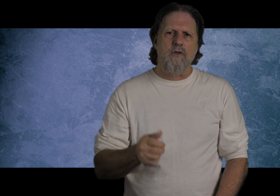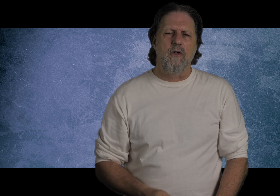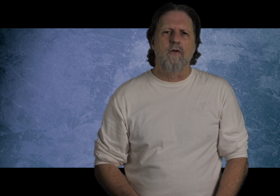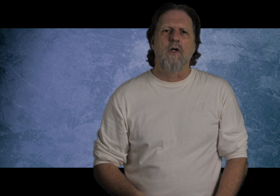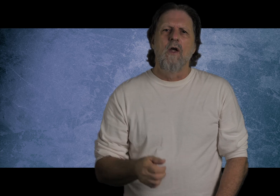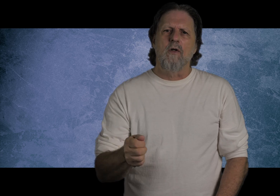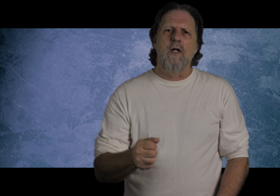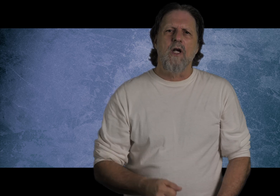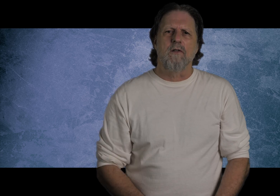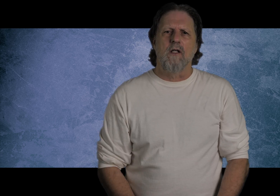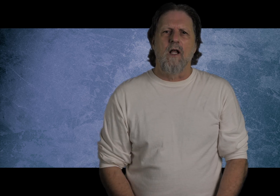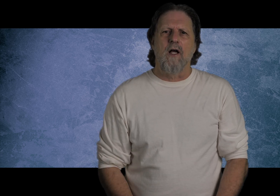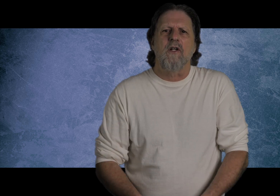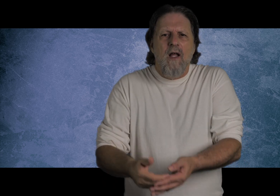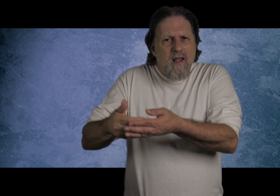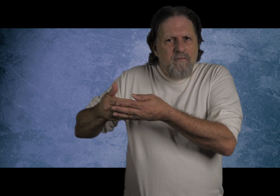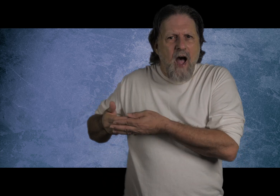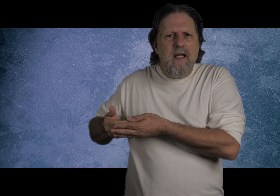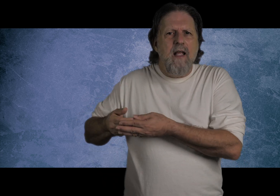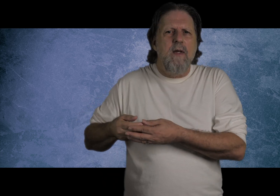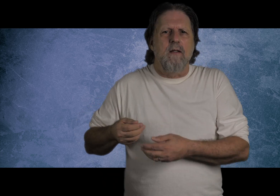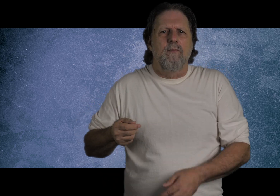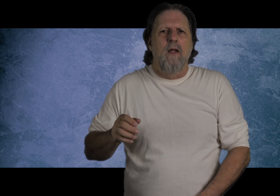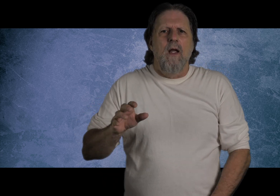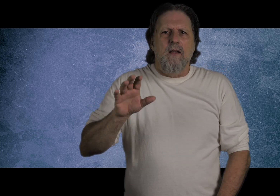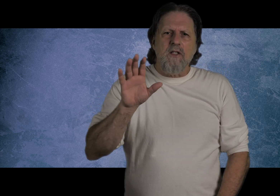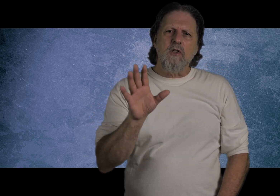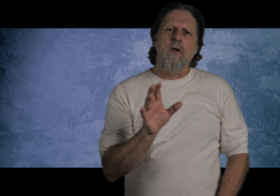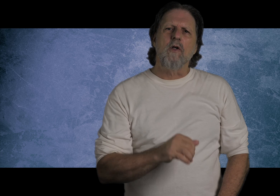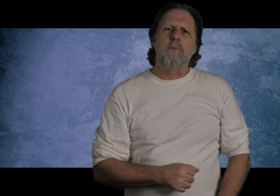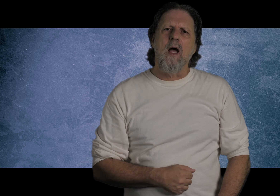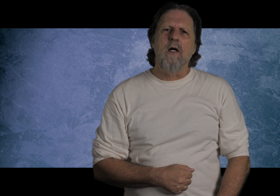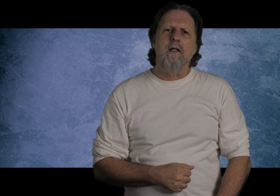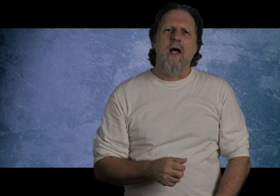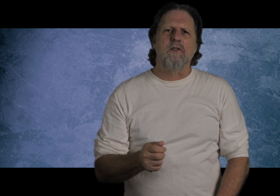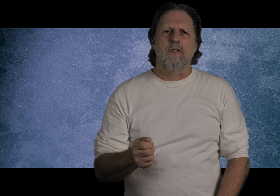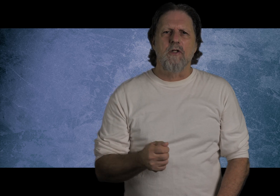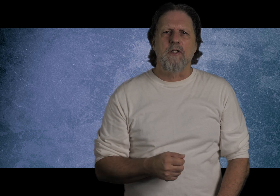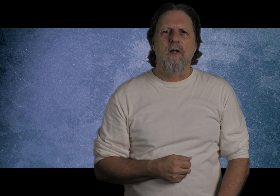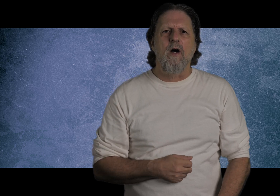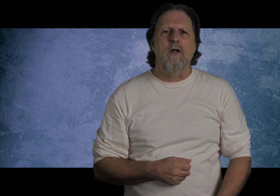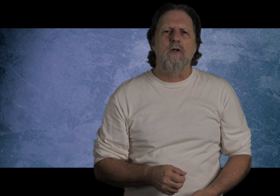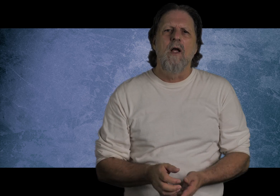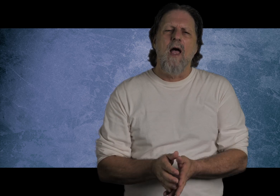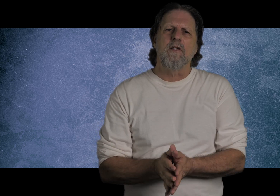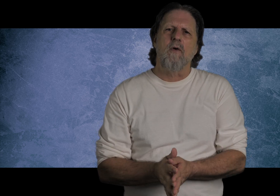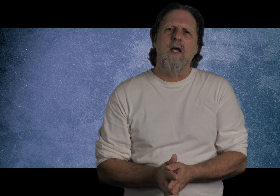truths to reach out to the lost, inviting them in. This is one of those primary tasks the church has been called to as Christ